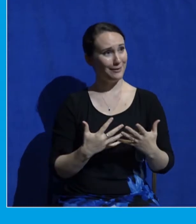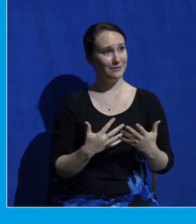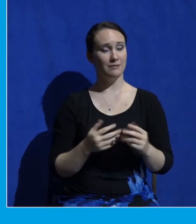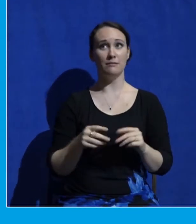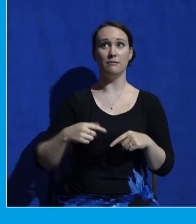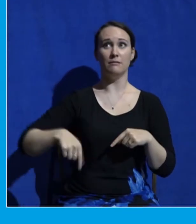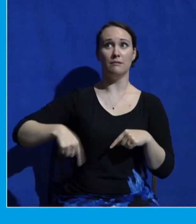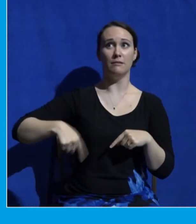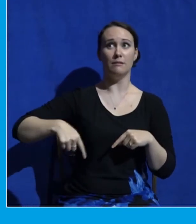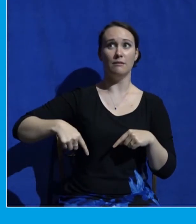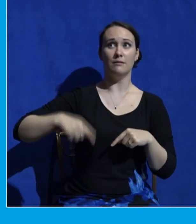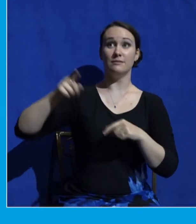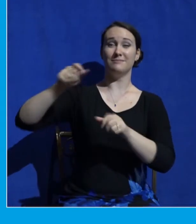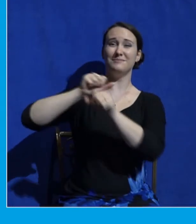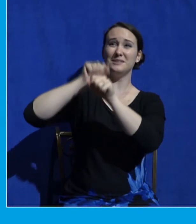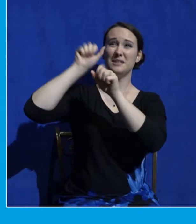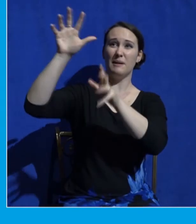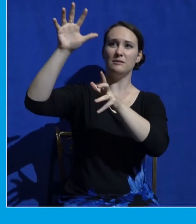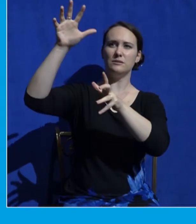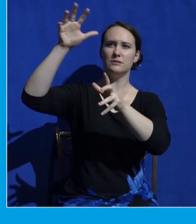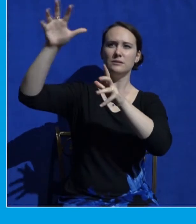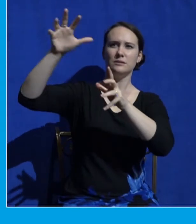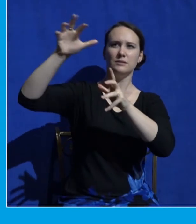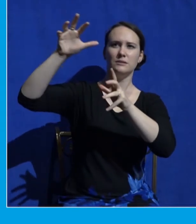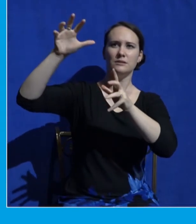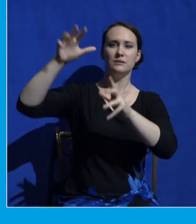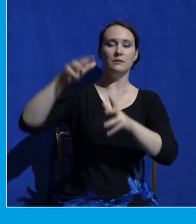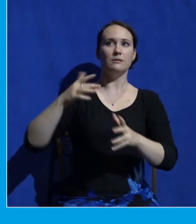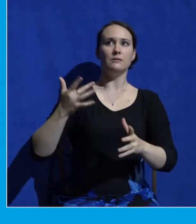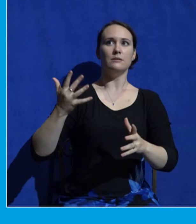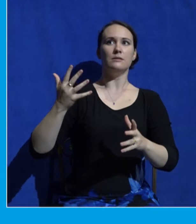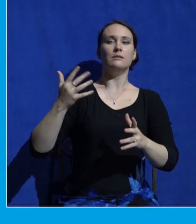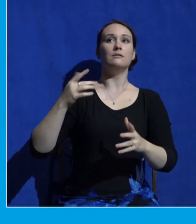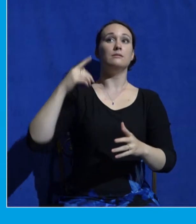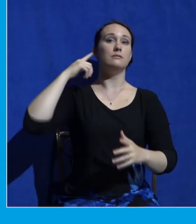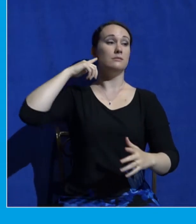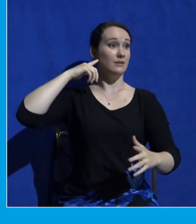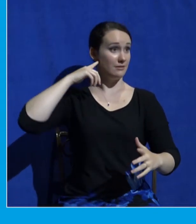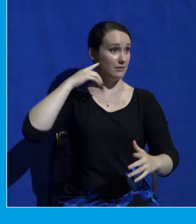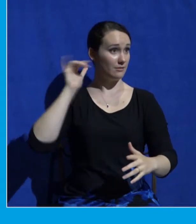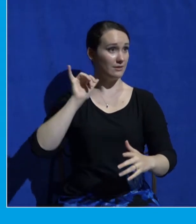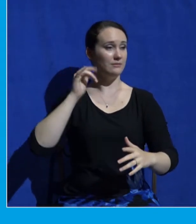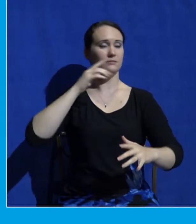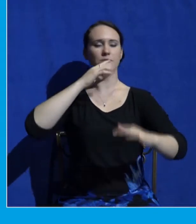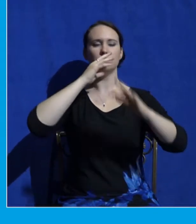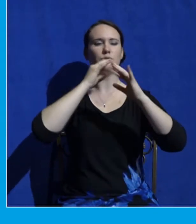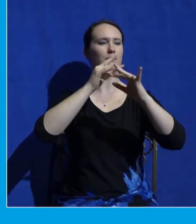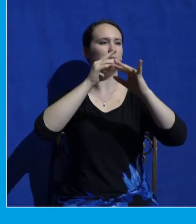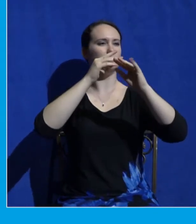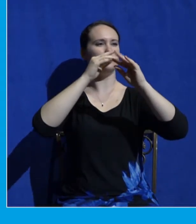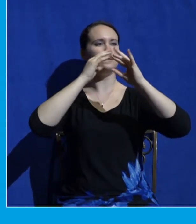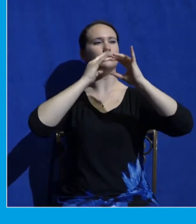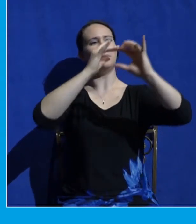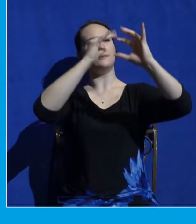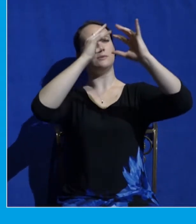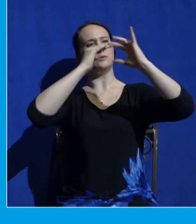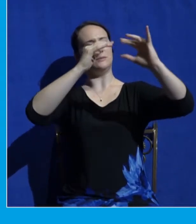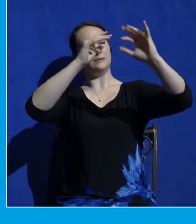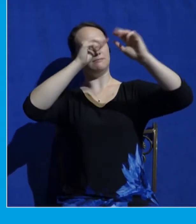saw this mountain trembling. And as the sound of the trumpet grew louder and louder, Moses spoke, and God answered him in